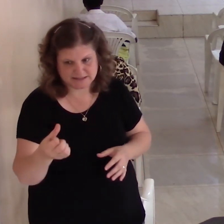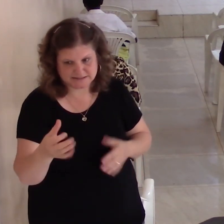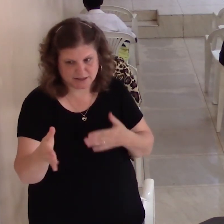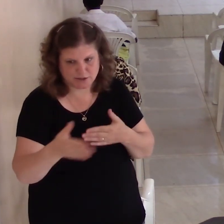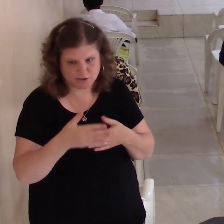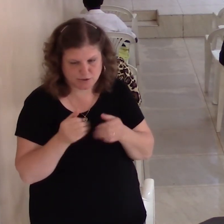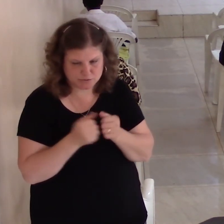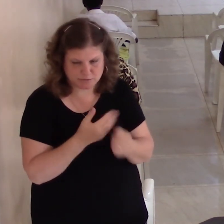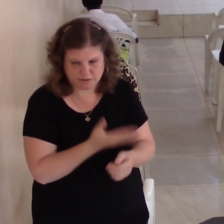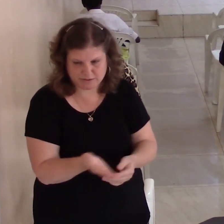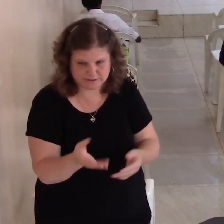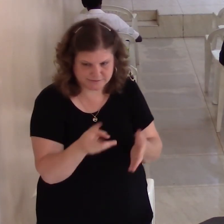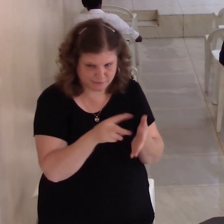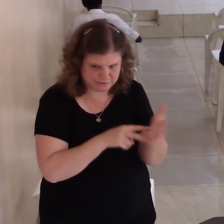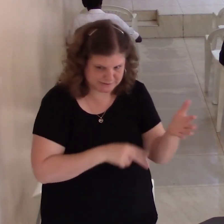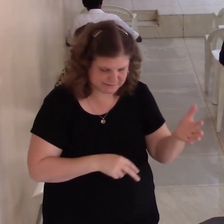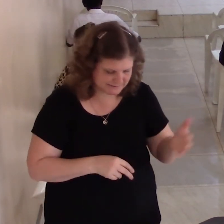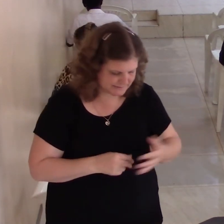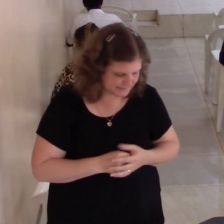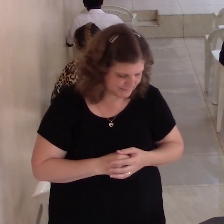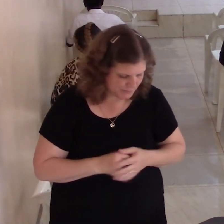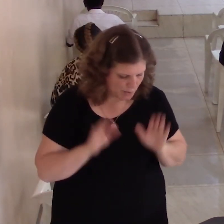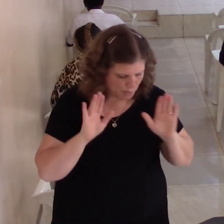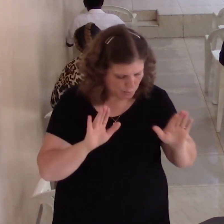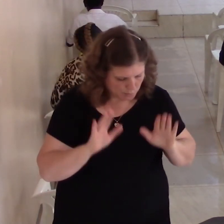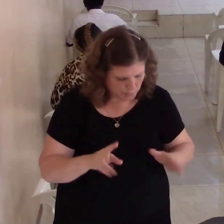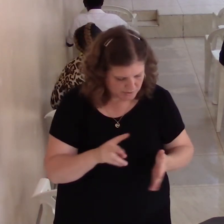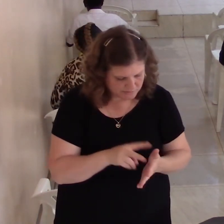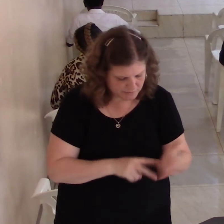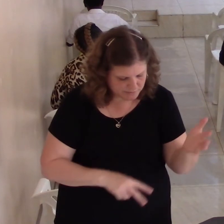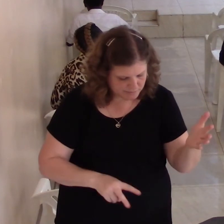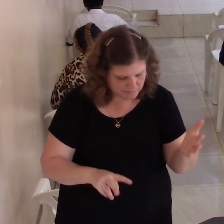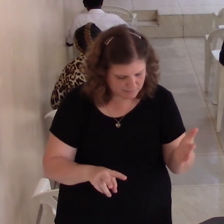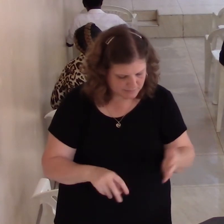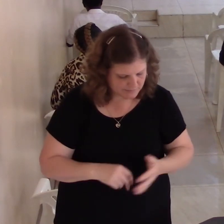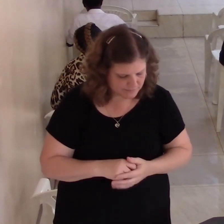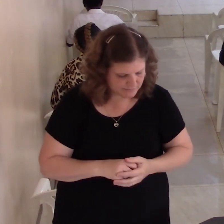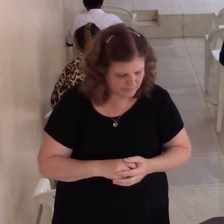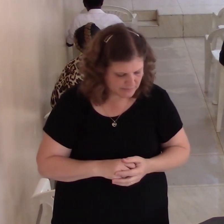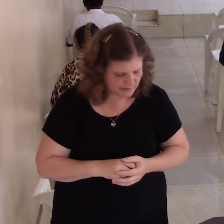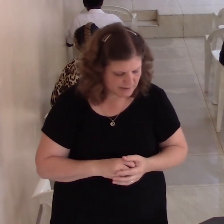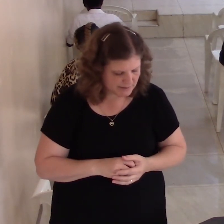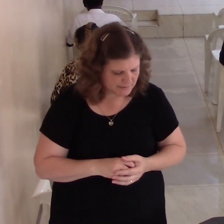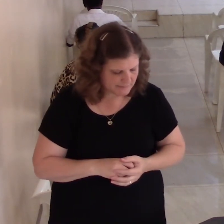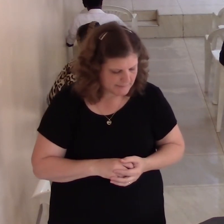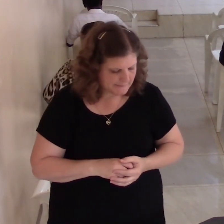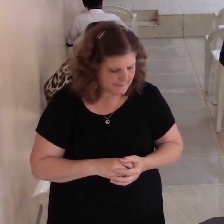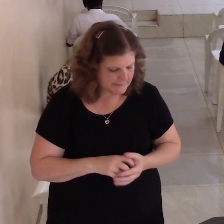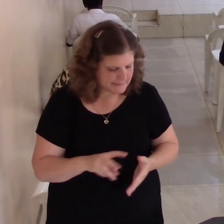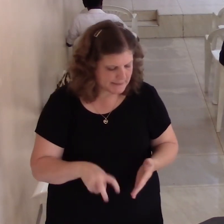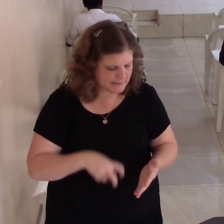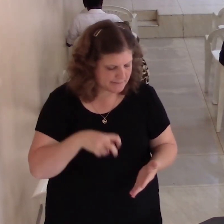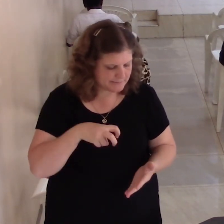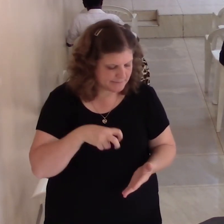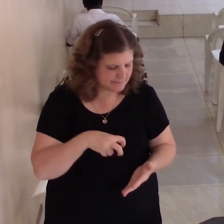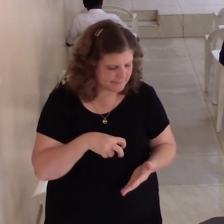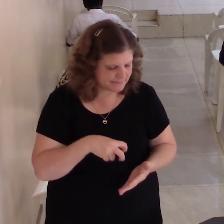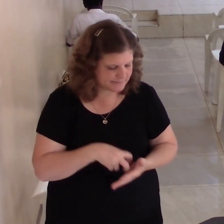Psalms chapter 86 these are some wonderful verses here Psalms 86 verse 1 bow